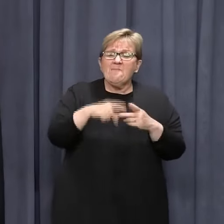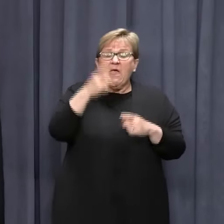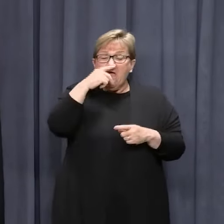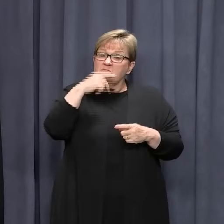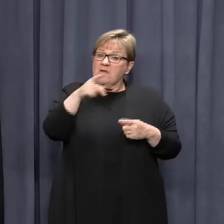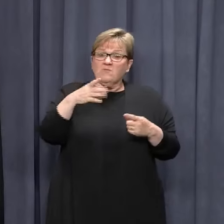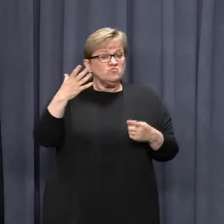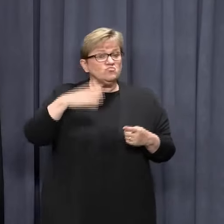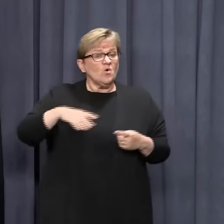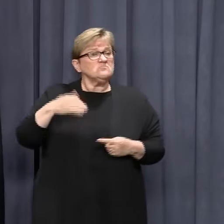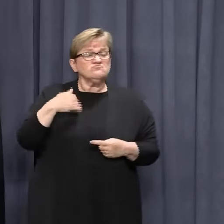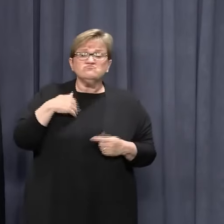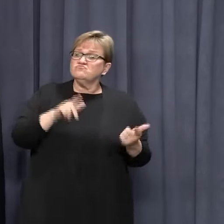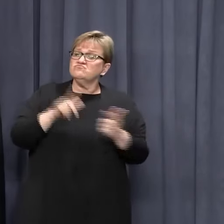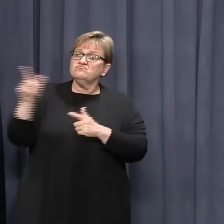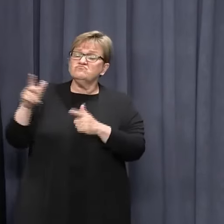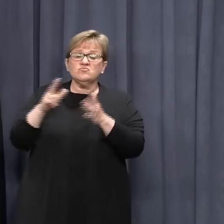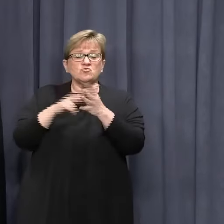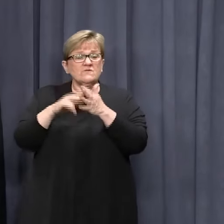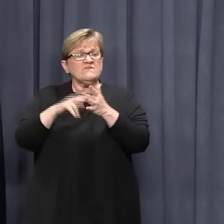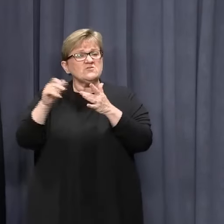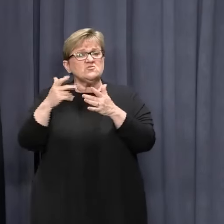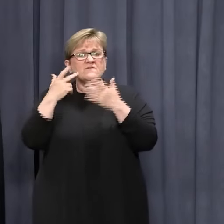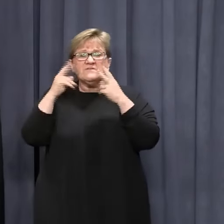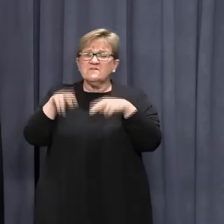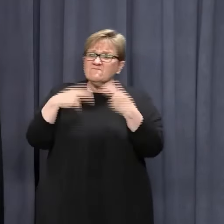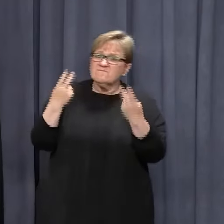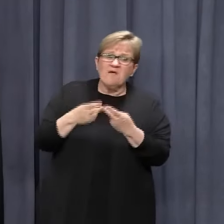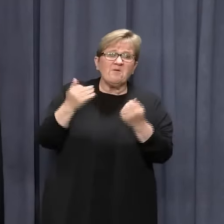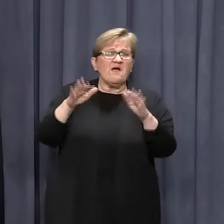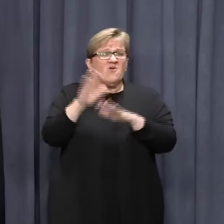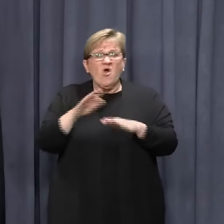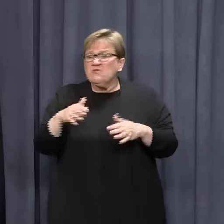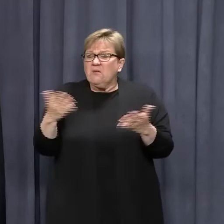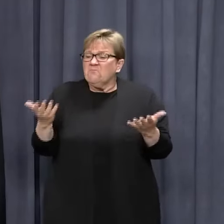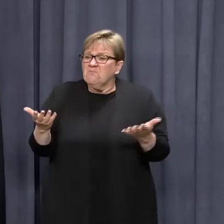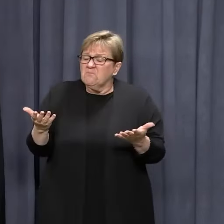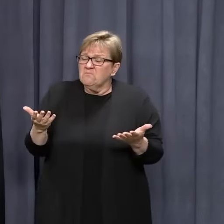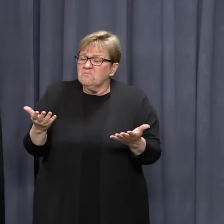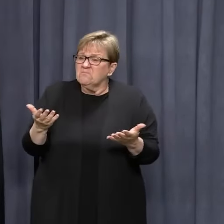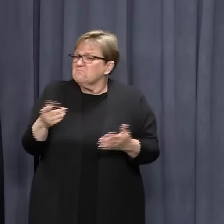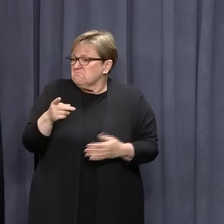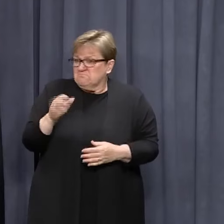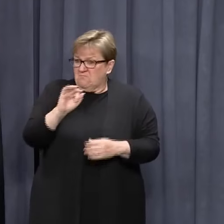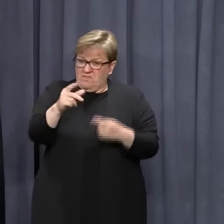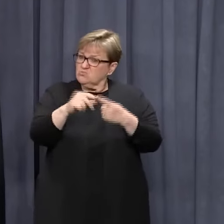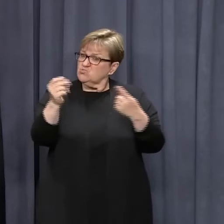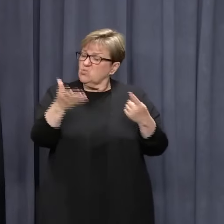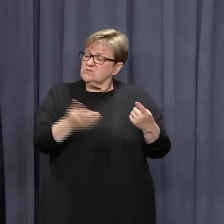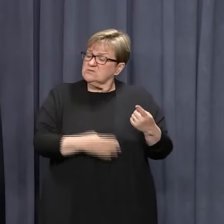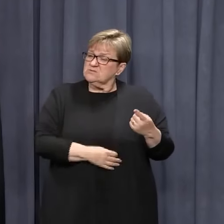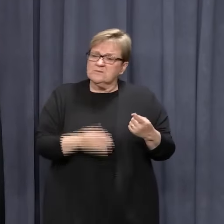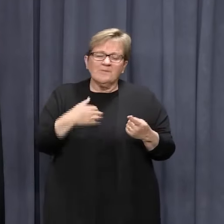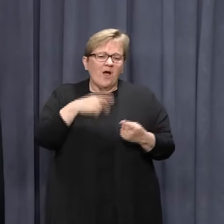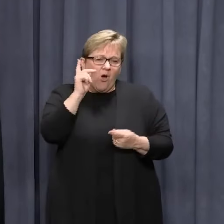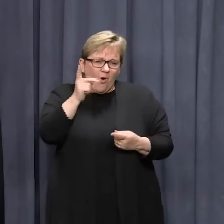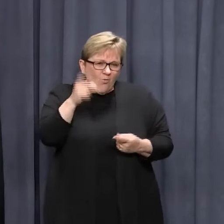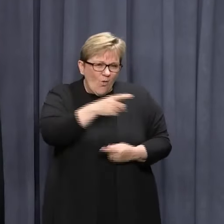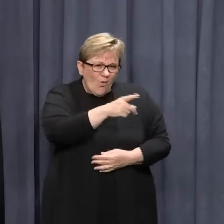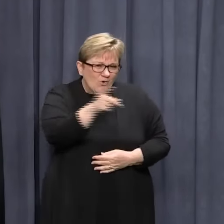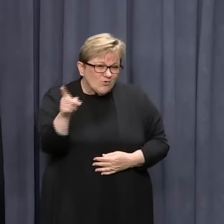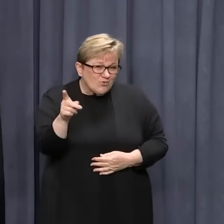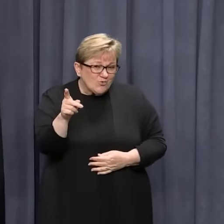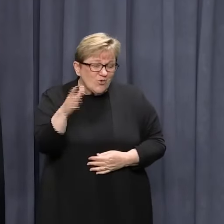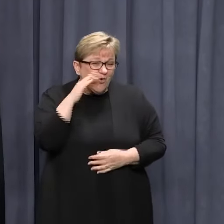people choose to go to New South Wales or Victoria to visit family or to have a holiday or whatever it might be, that is their choice. I just warn everyone